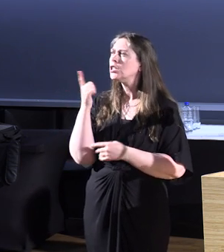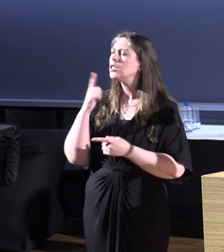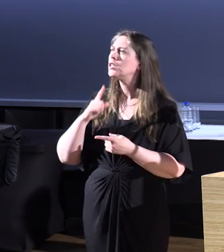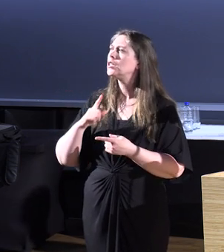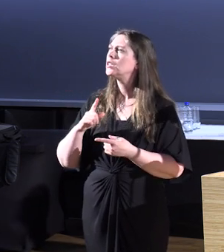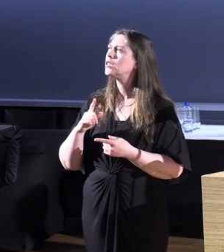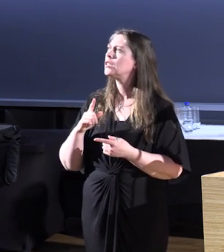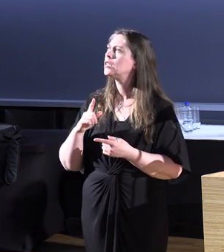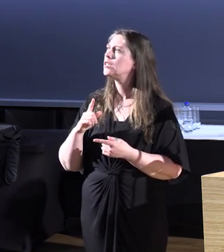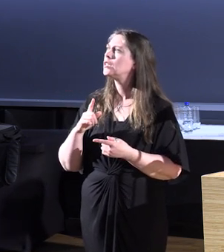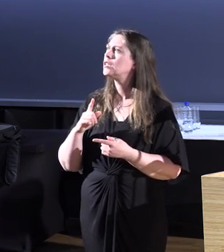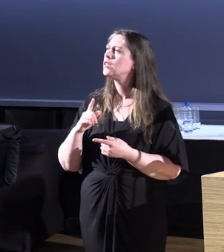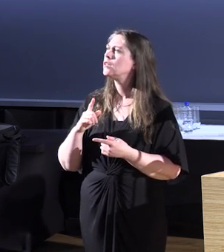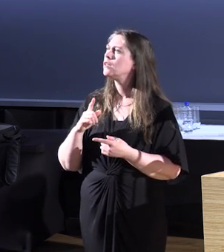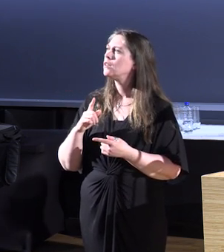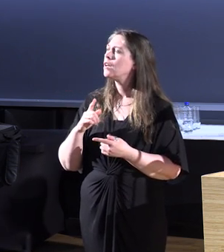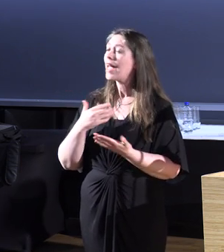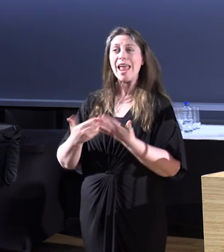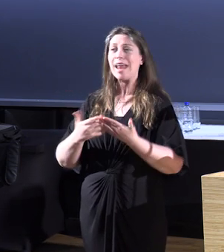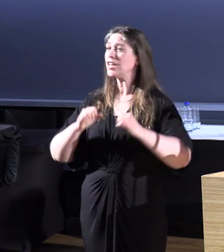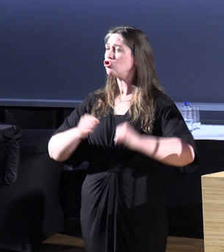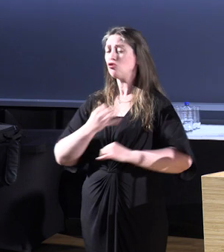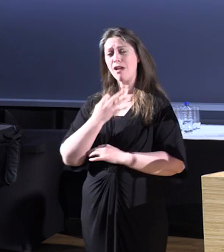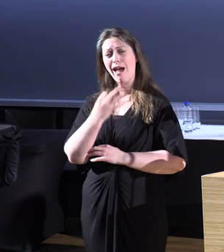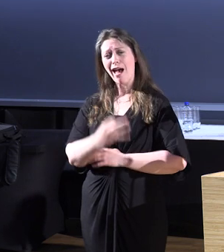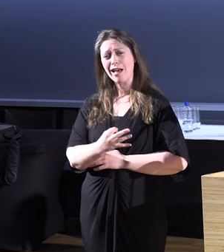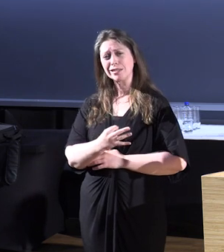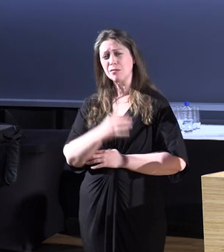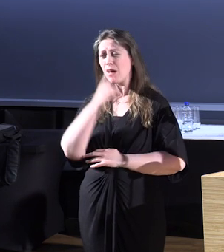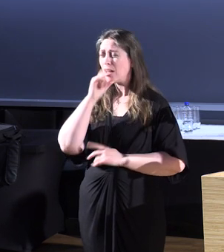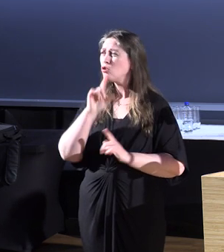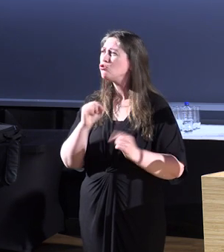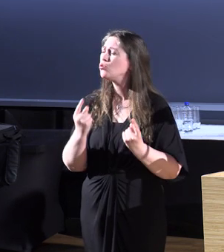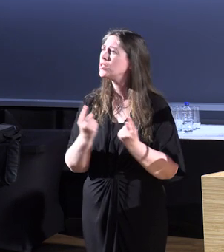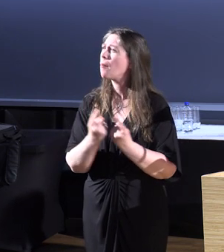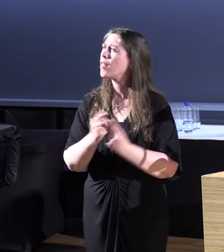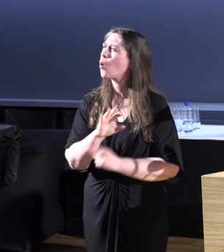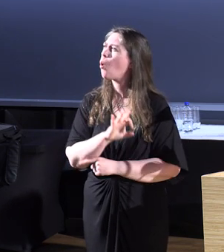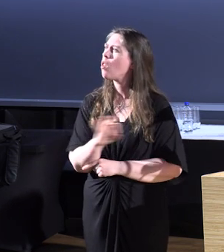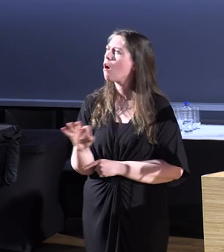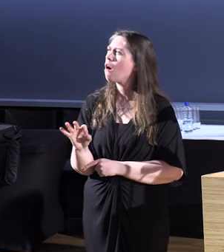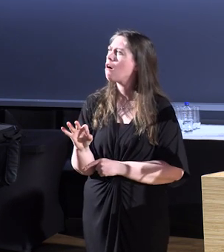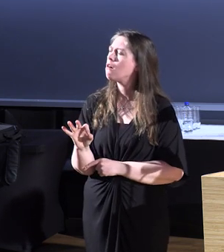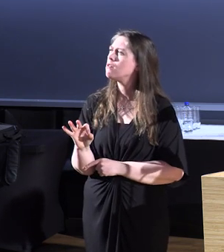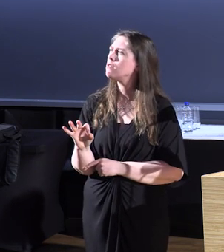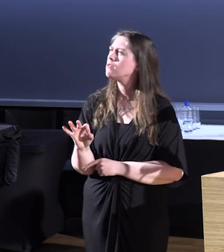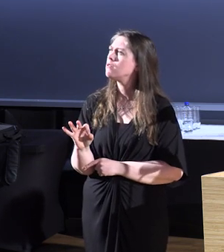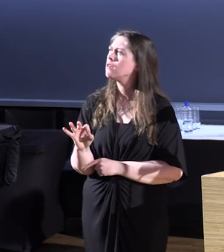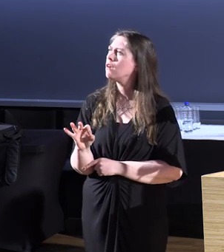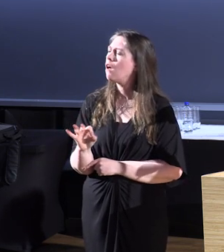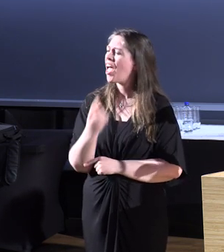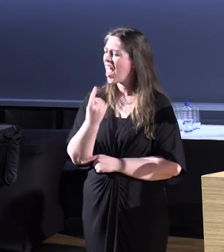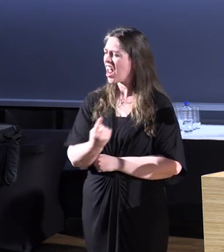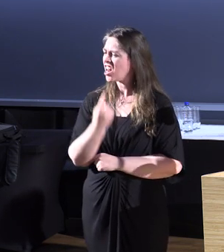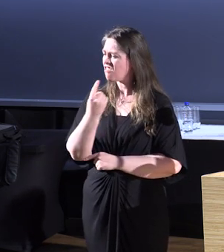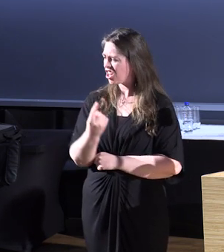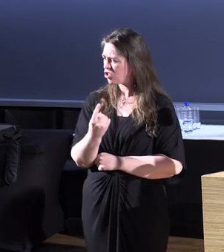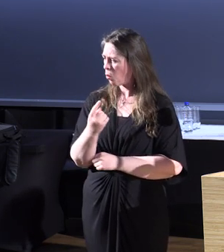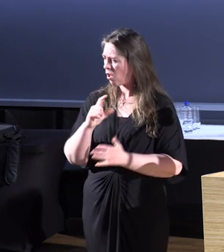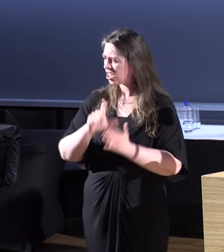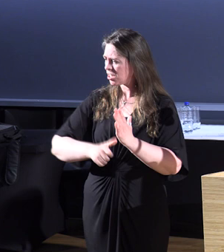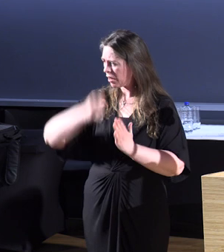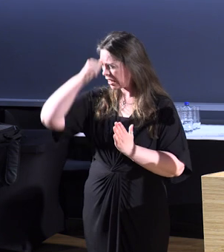to ask any student whether they can do something or not. The individual who experiences a disability